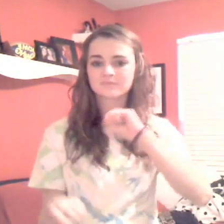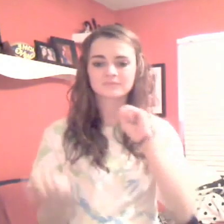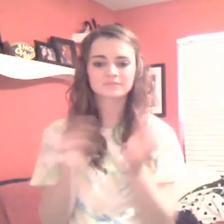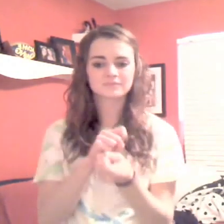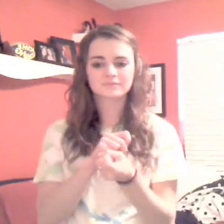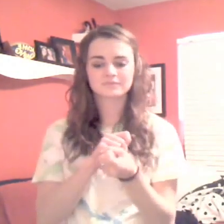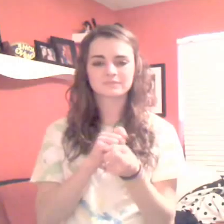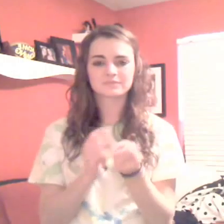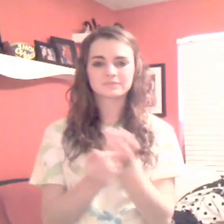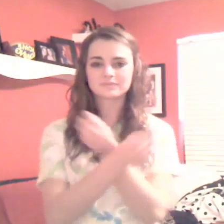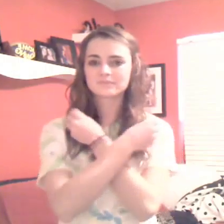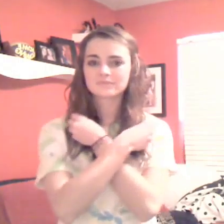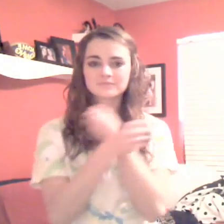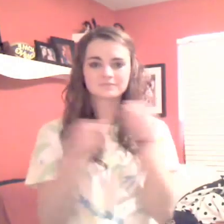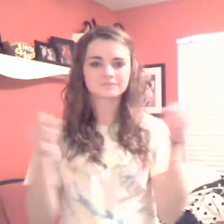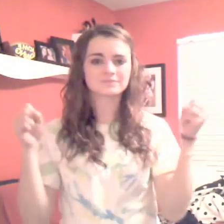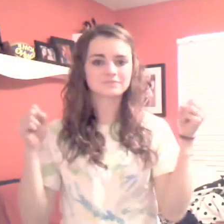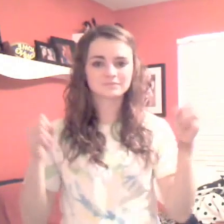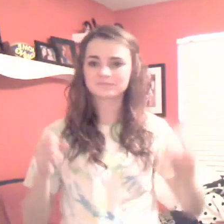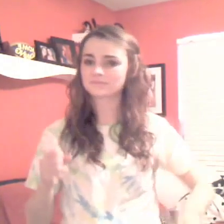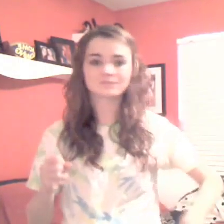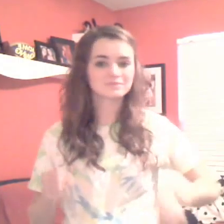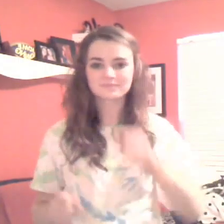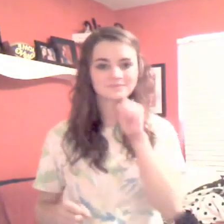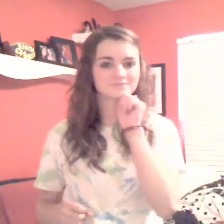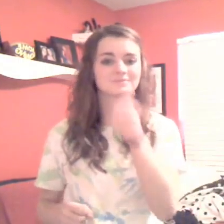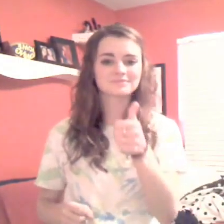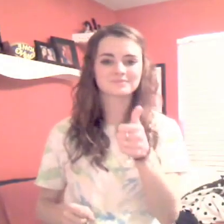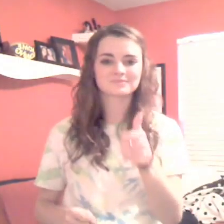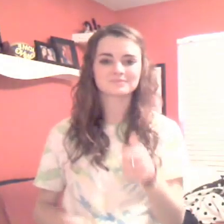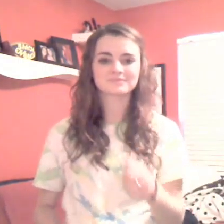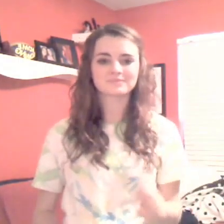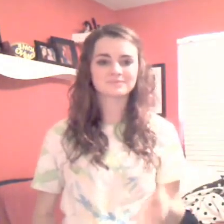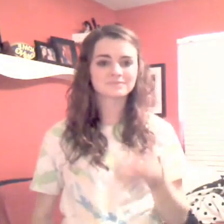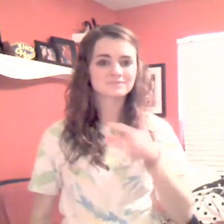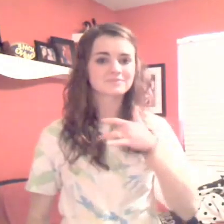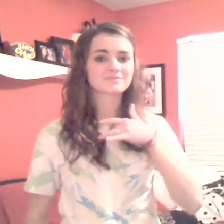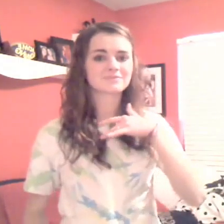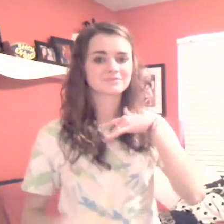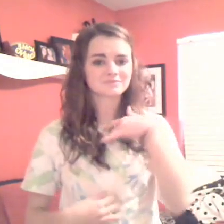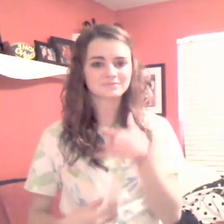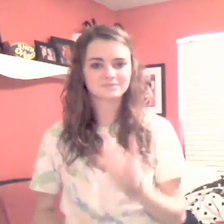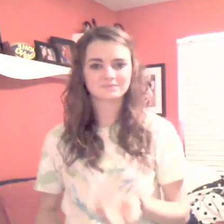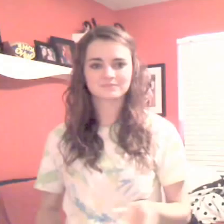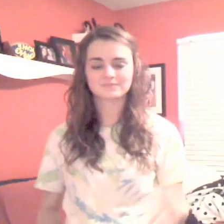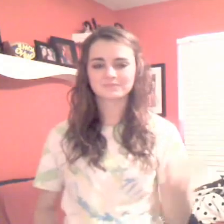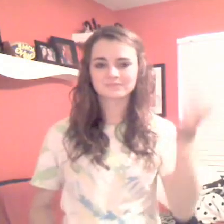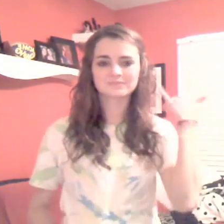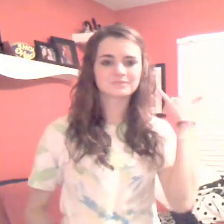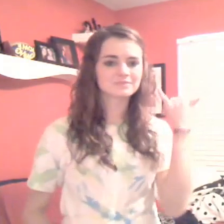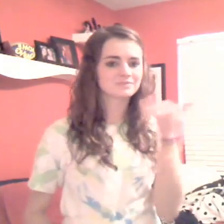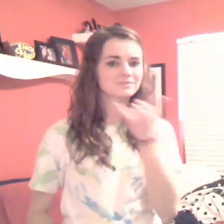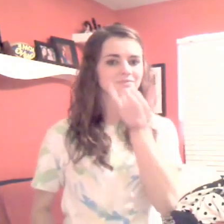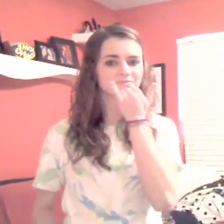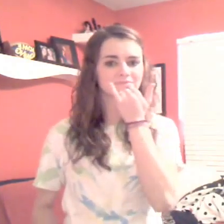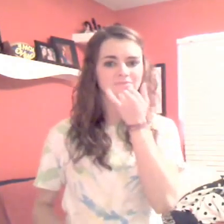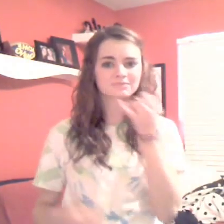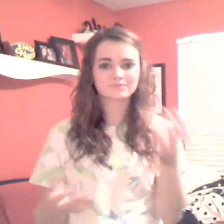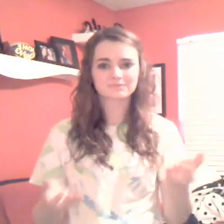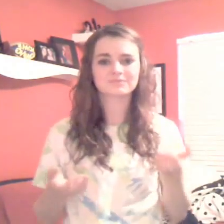Go another way, it's not too late You can't be saved If you feel depressed with past regrets The